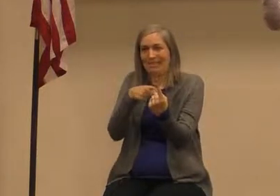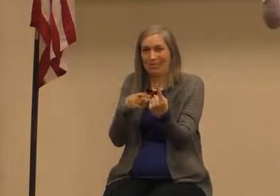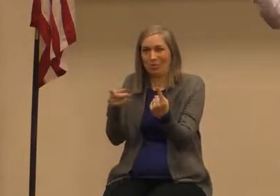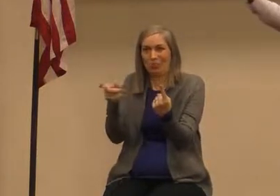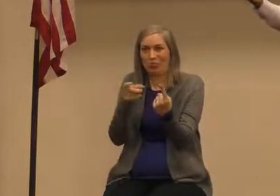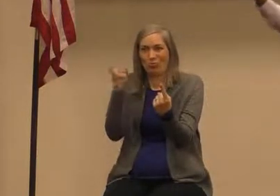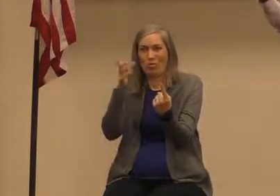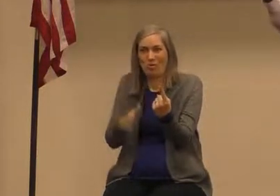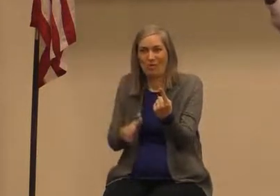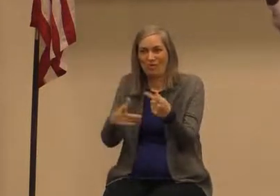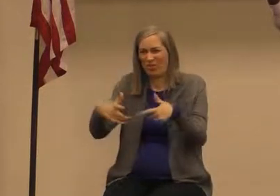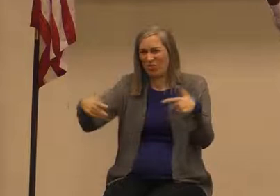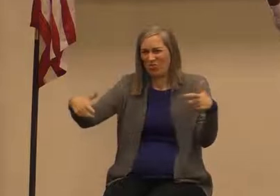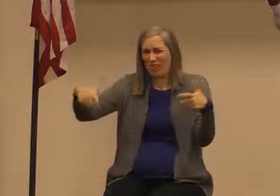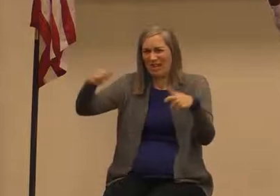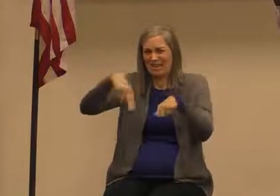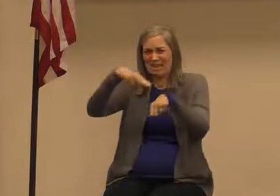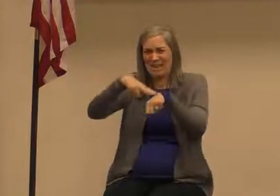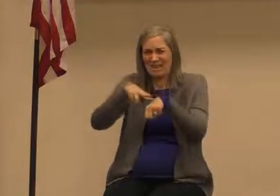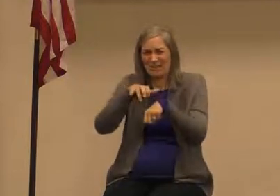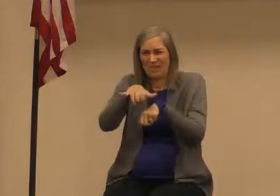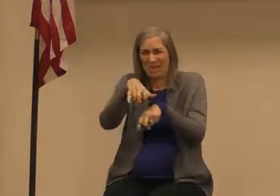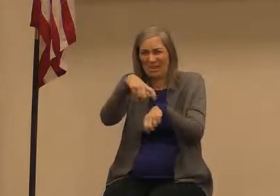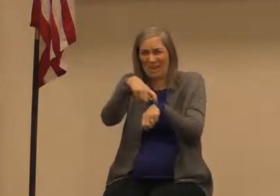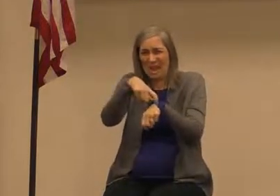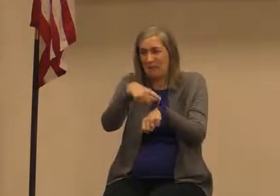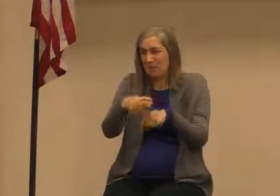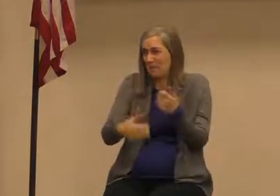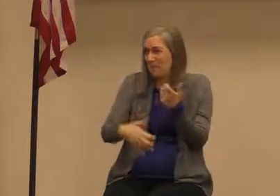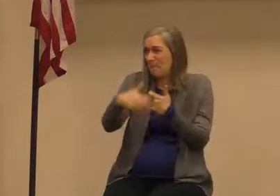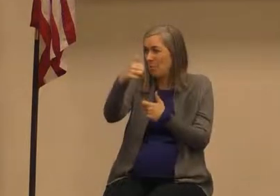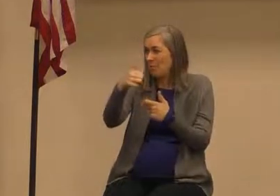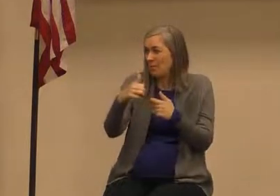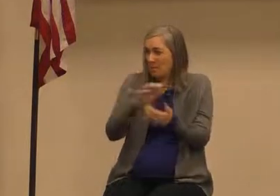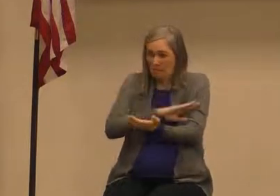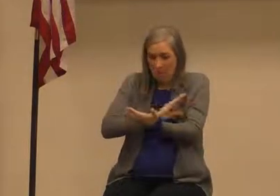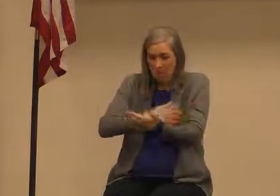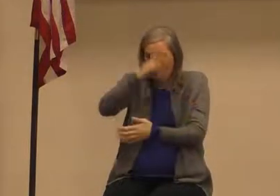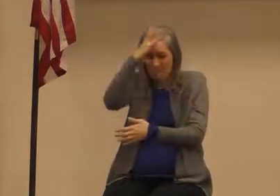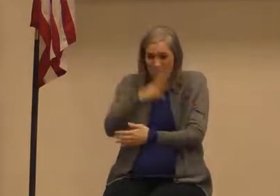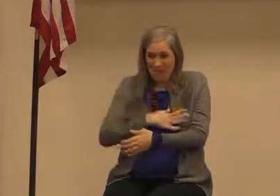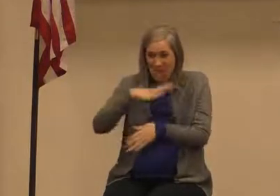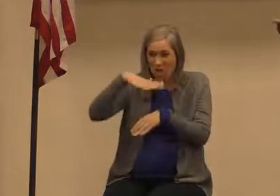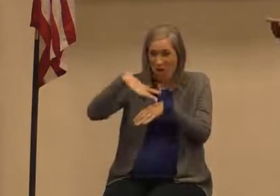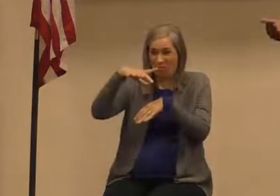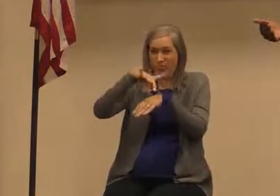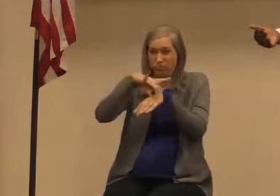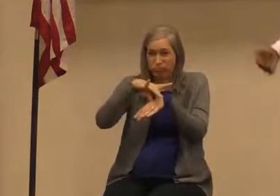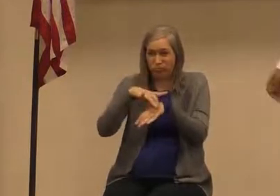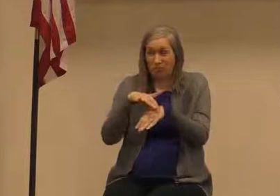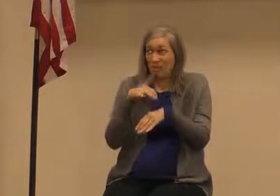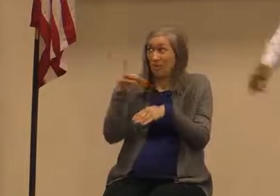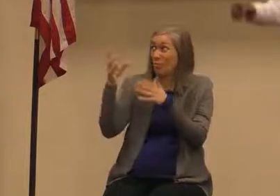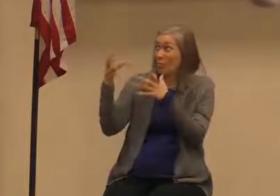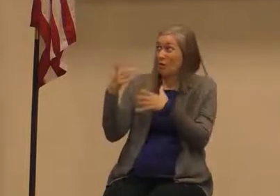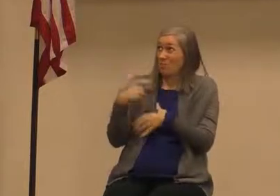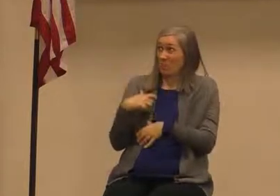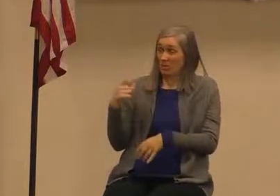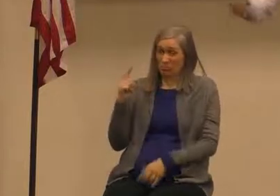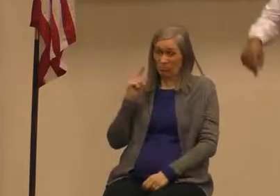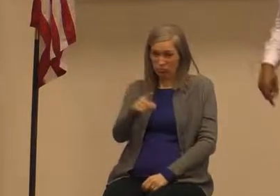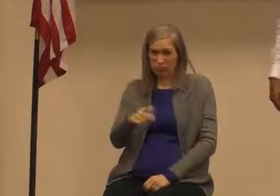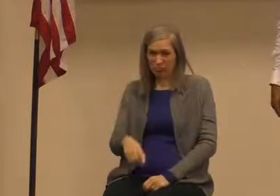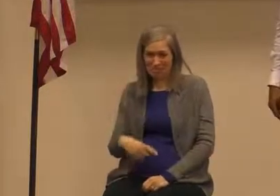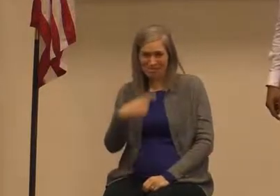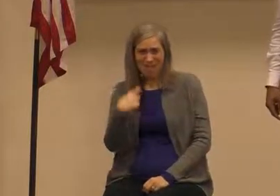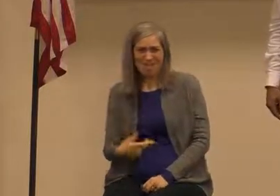of the greatest empire at the time right he is the most powerful man on the planet and you are wanting me to go to him and say let